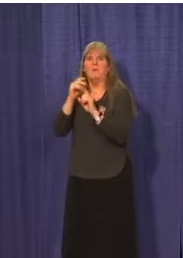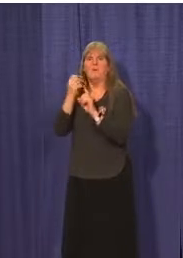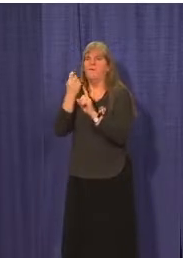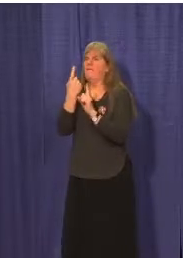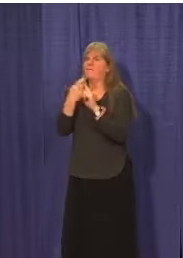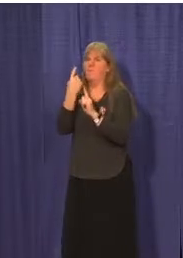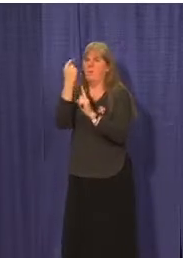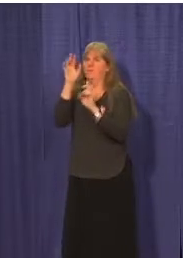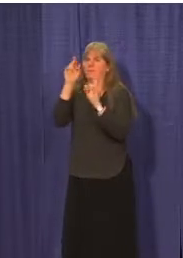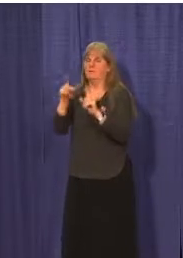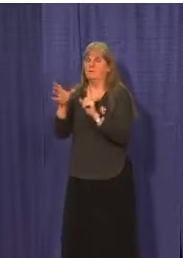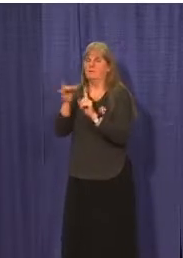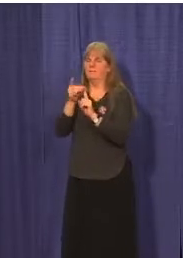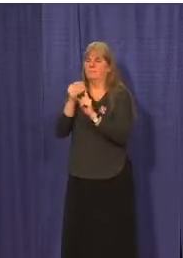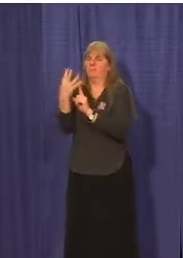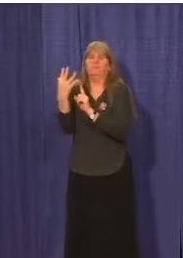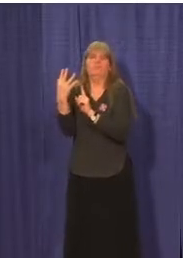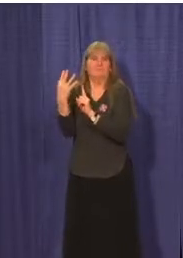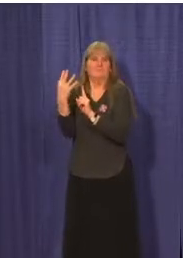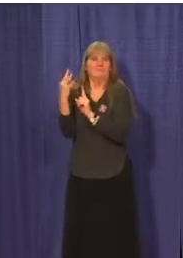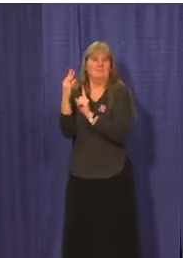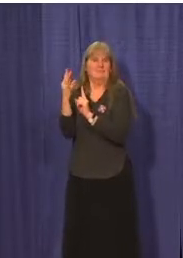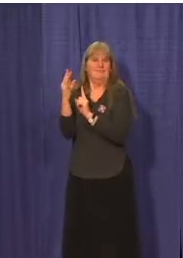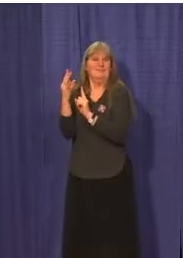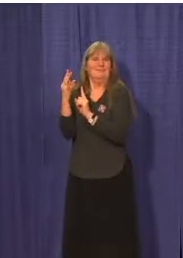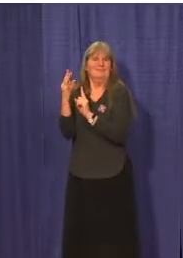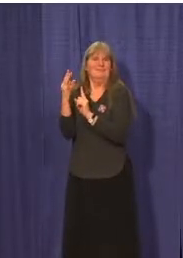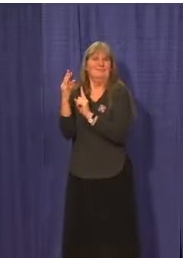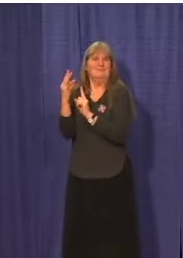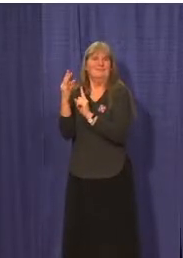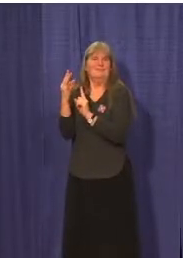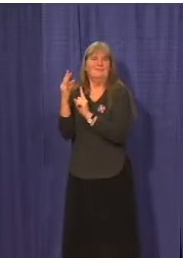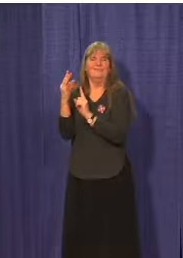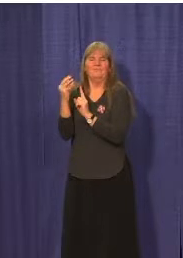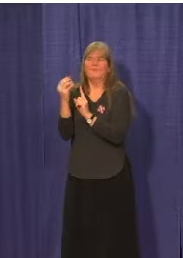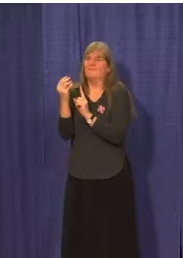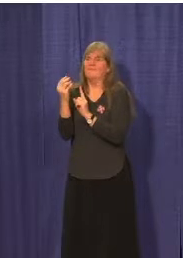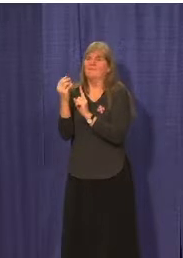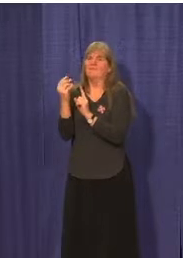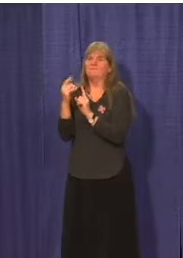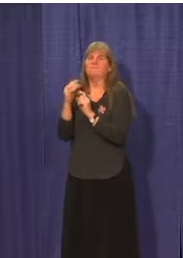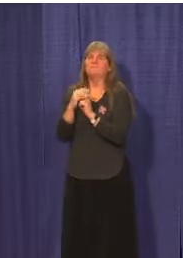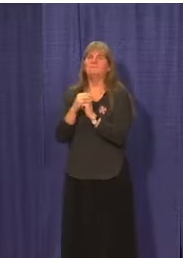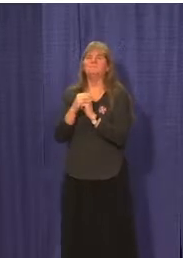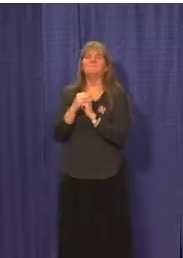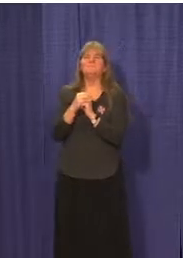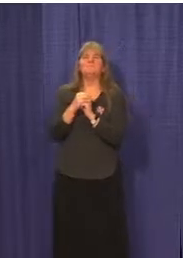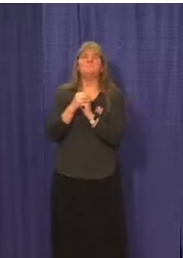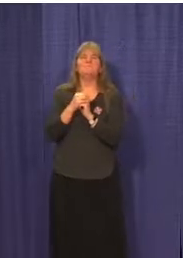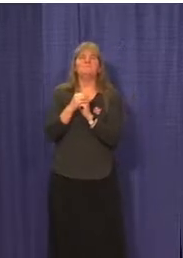or the star-like figure where you see the multiple interactions between people